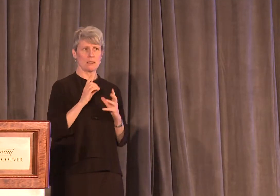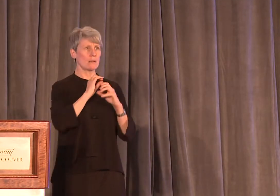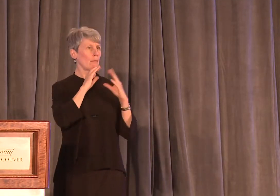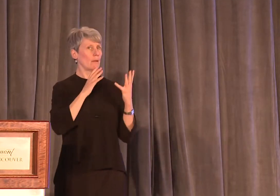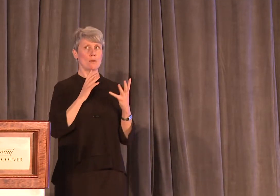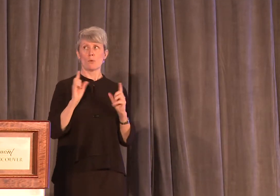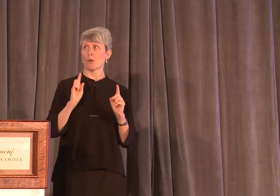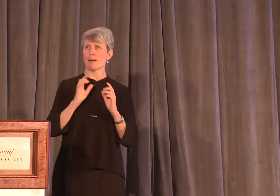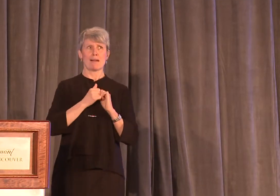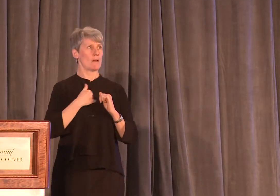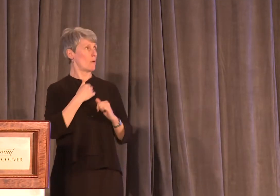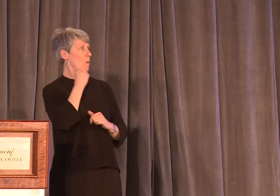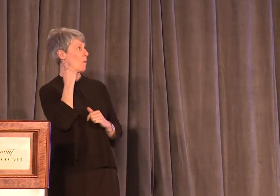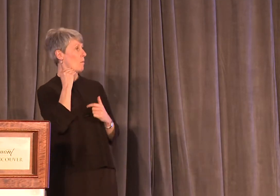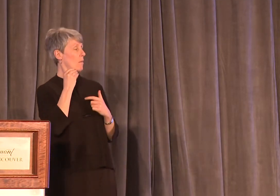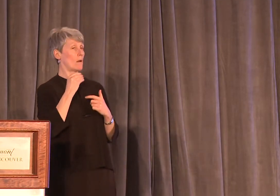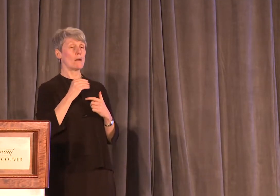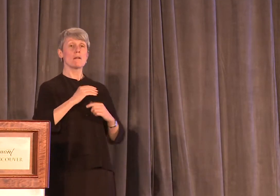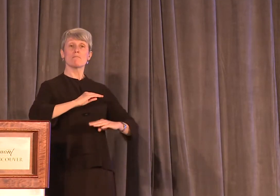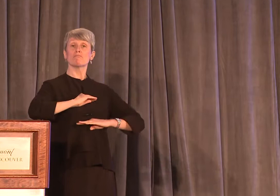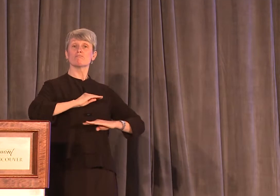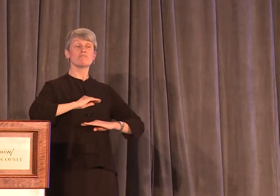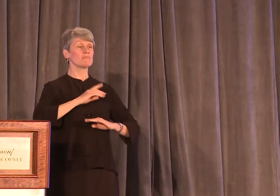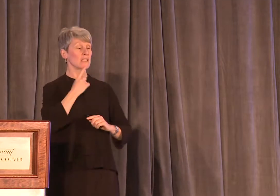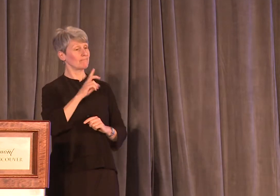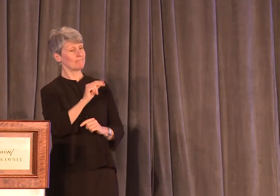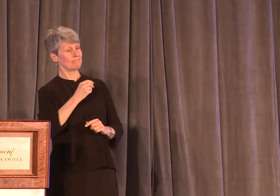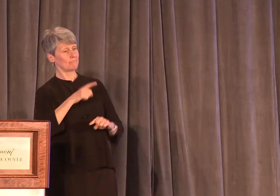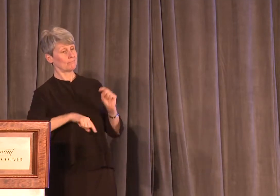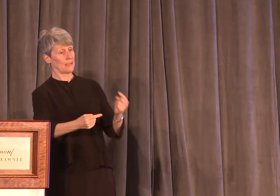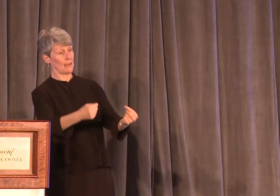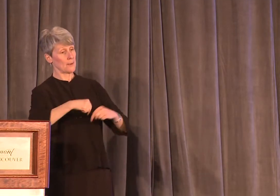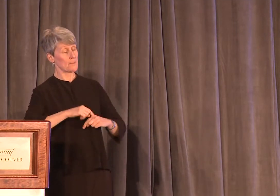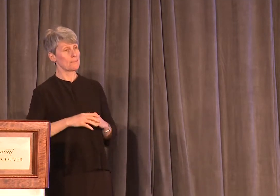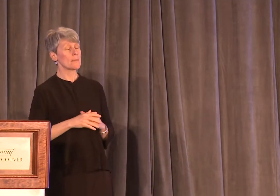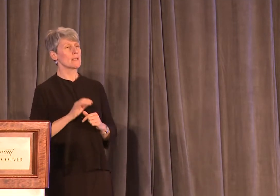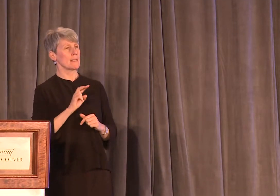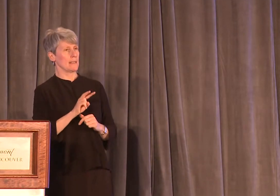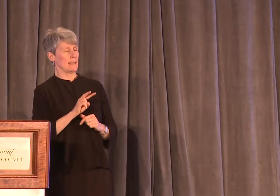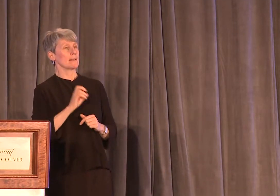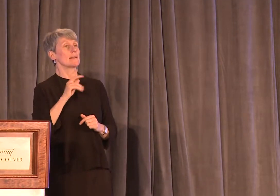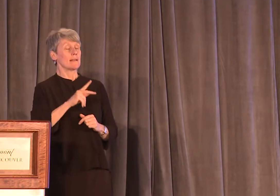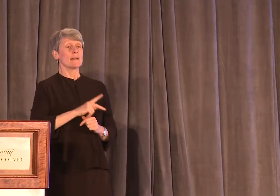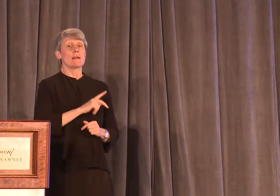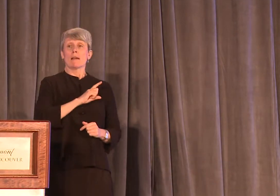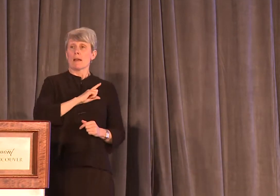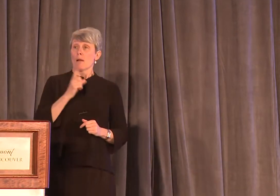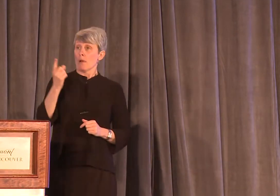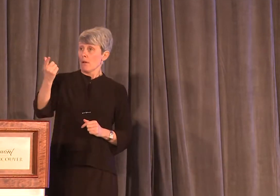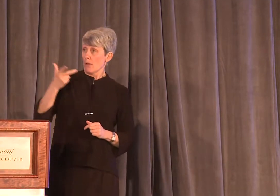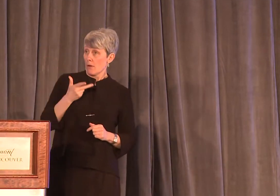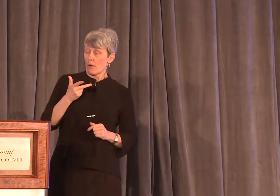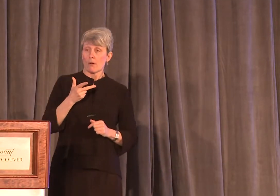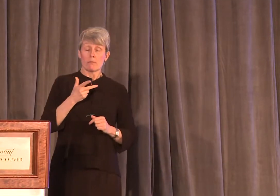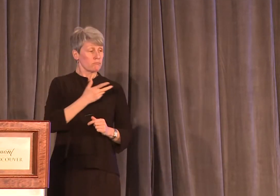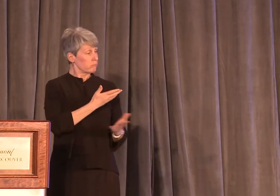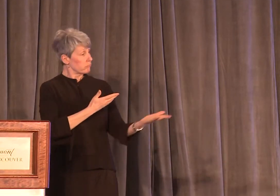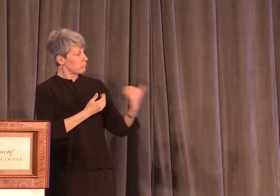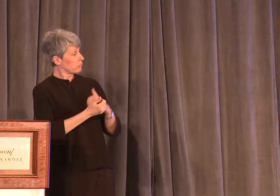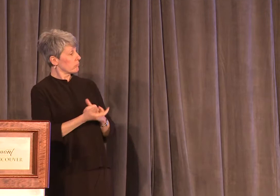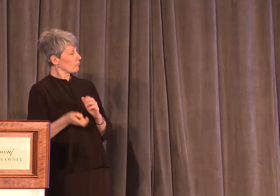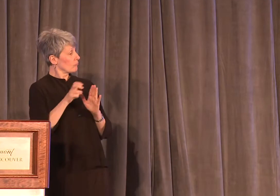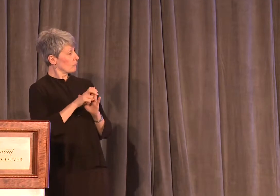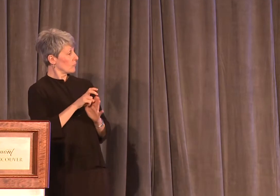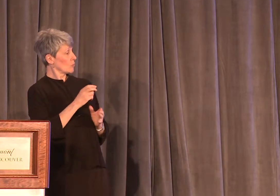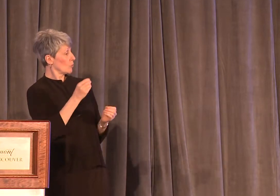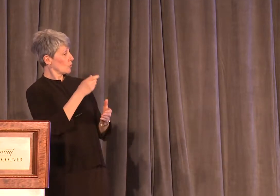how to get home. The bouncer wouldn't let me back in. A cab driver pulled up and offered to take me to my residence free of charge.